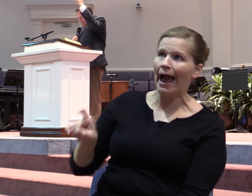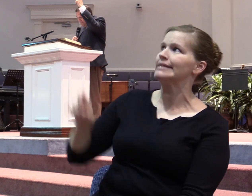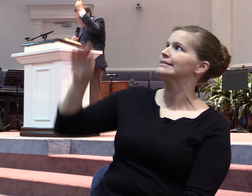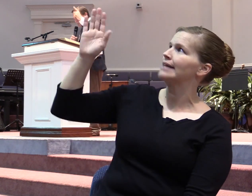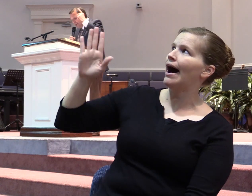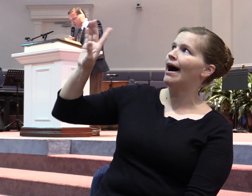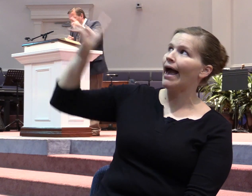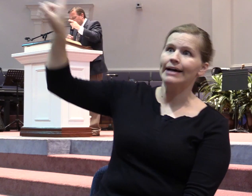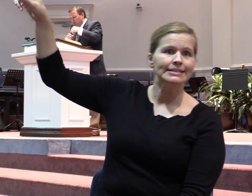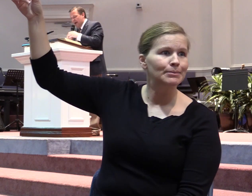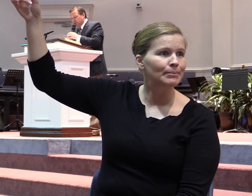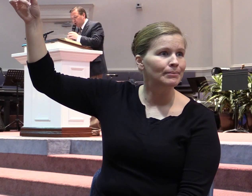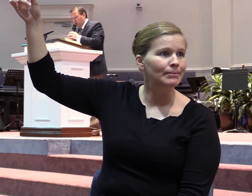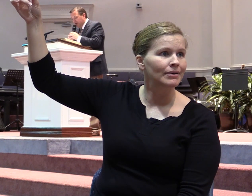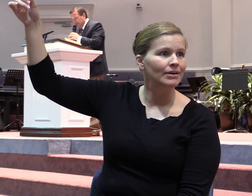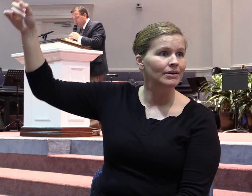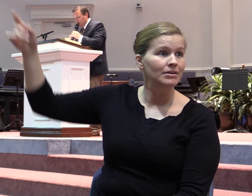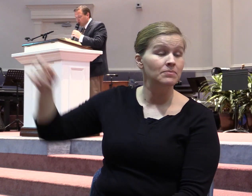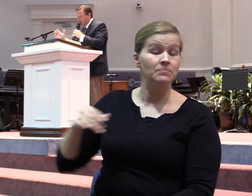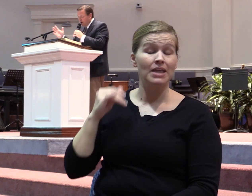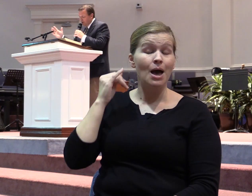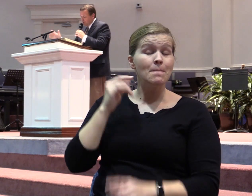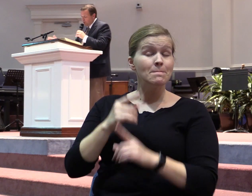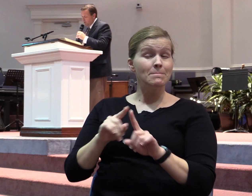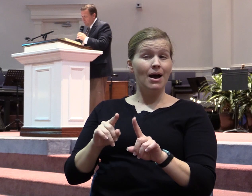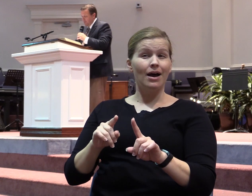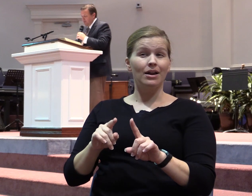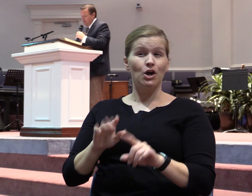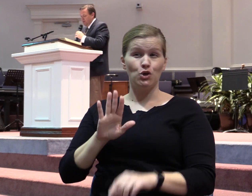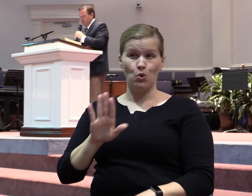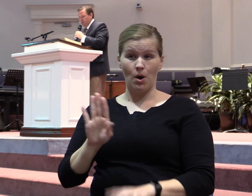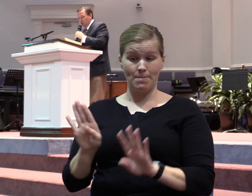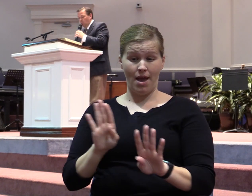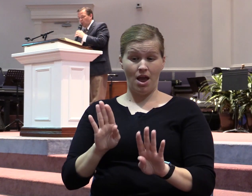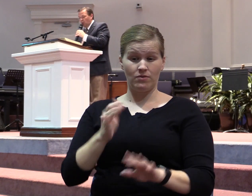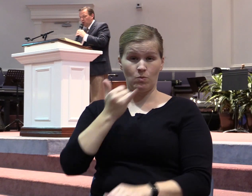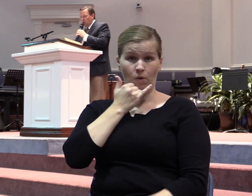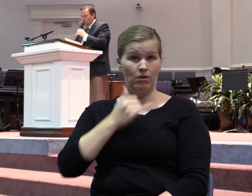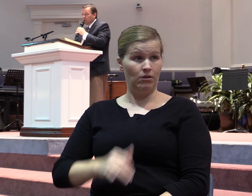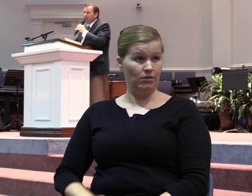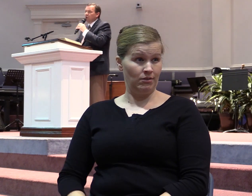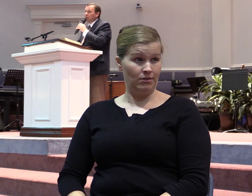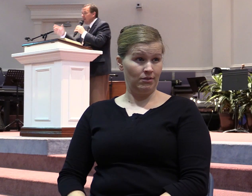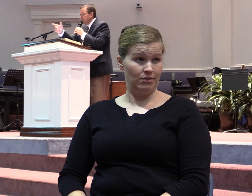And even when you ask, you don't get it because your motives are wrong. You want only what will give you pleasure.